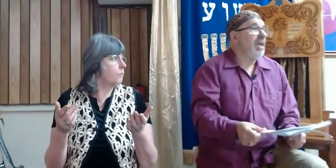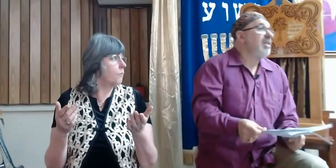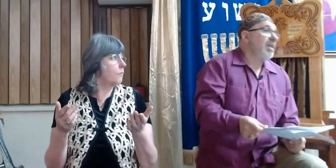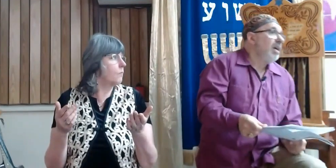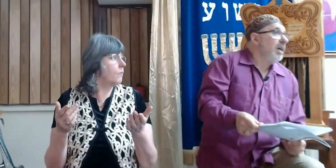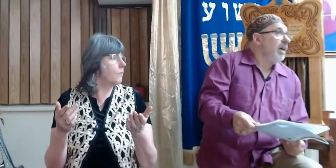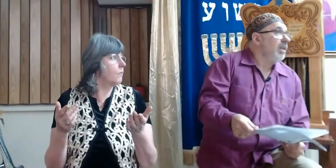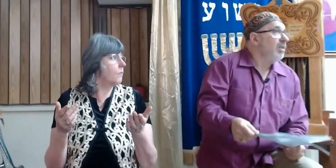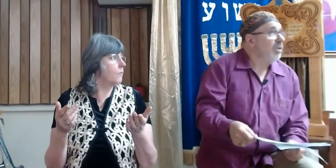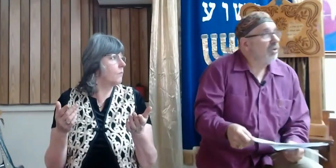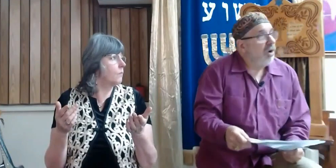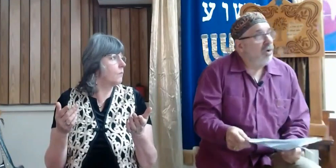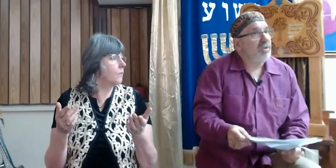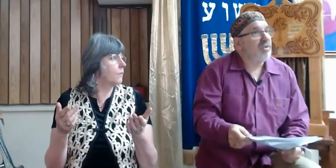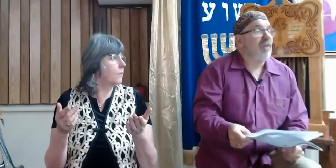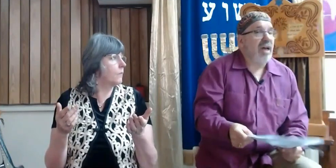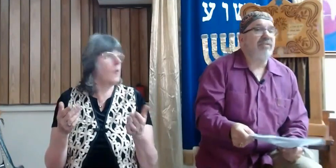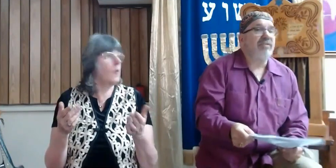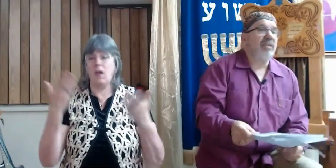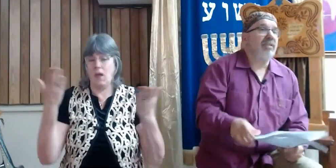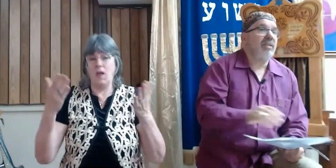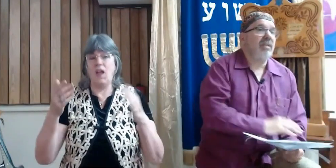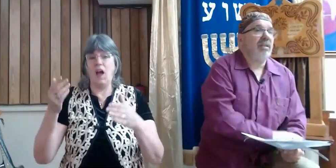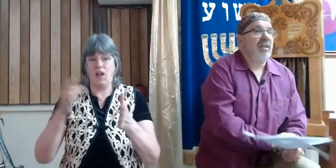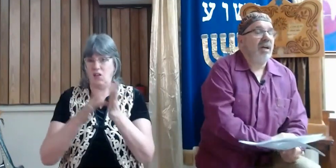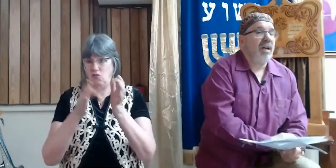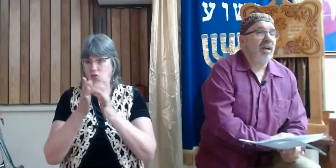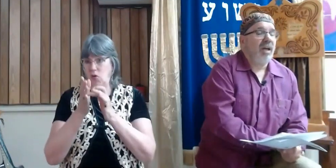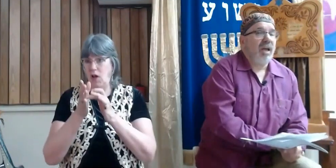raised in the halls of heaven,